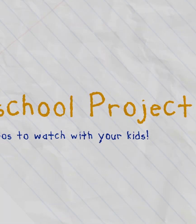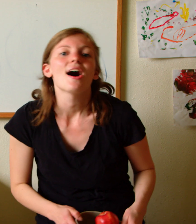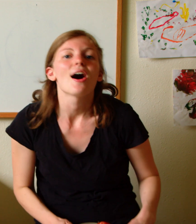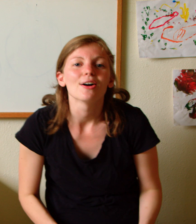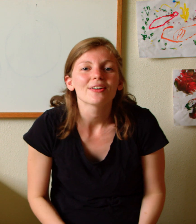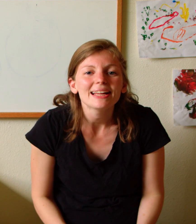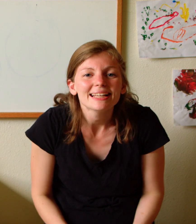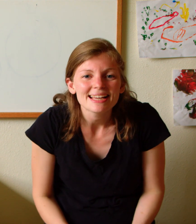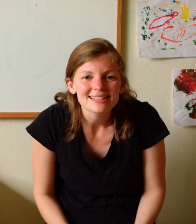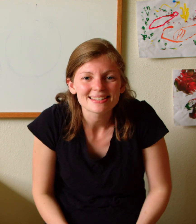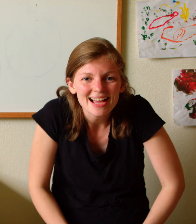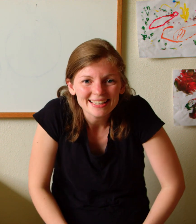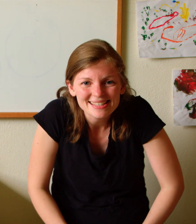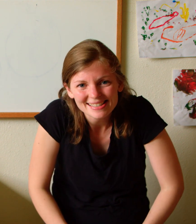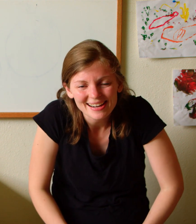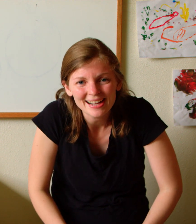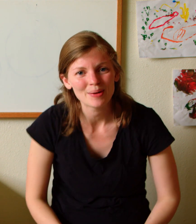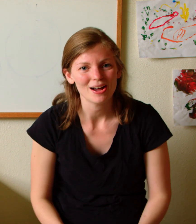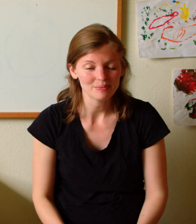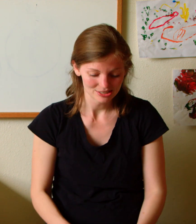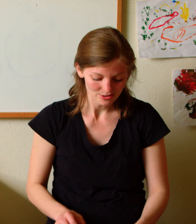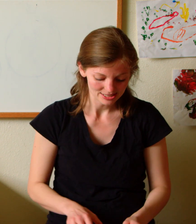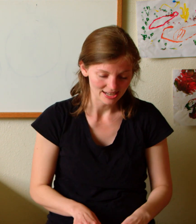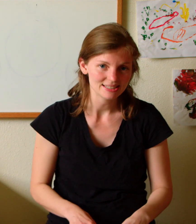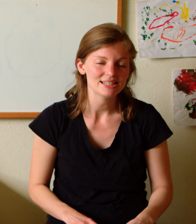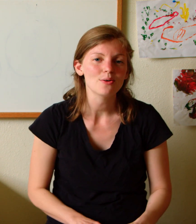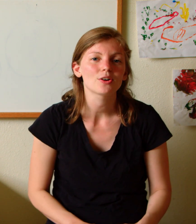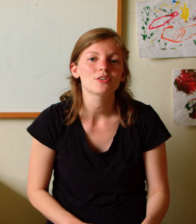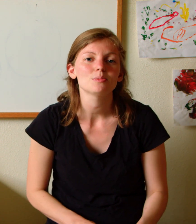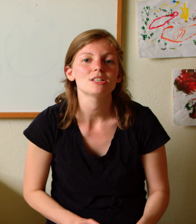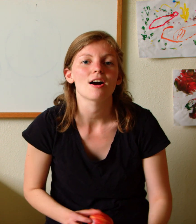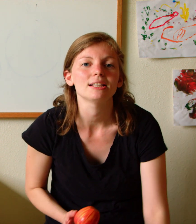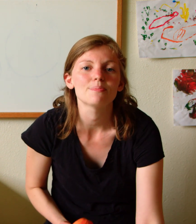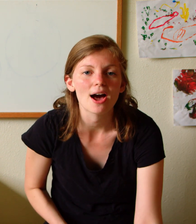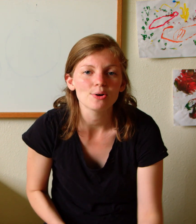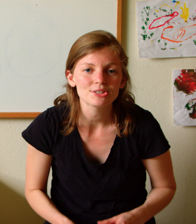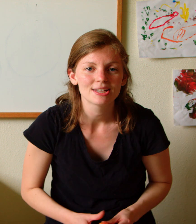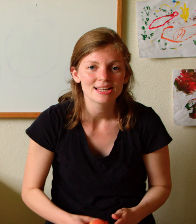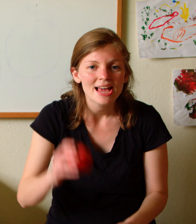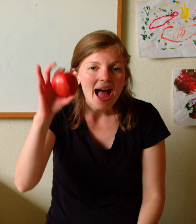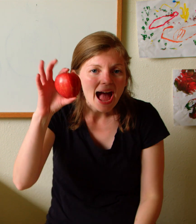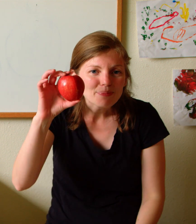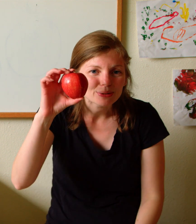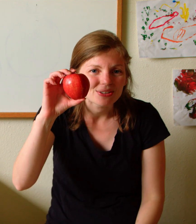all righty it's science time I'm so excited today we're going to be talking about apples